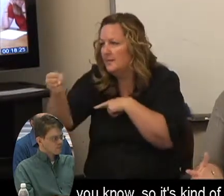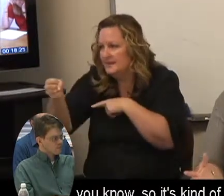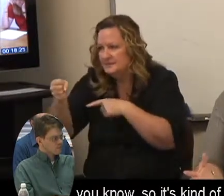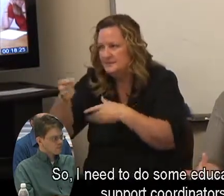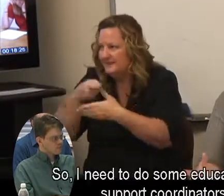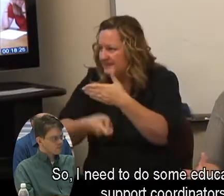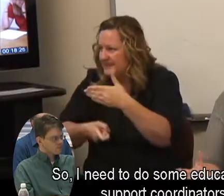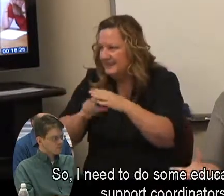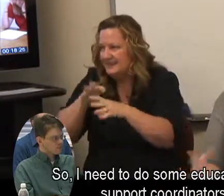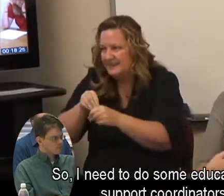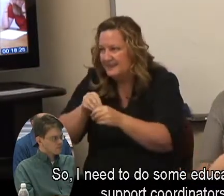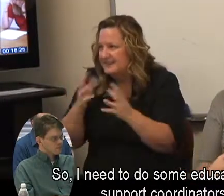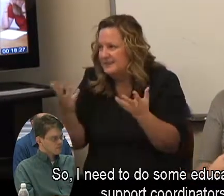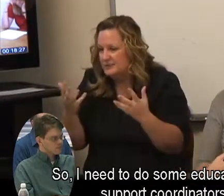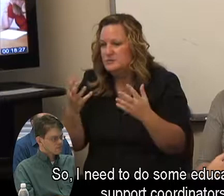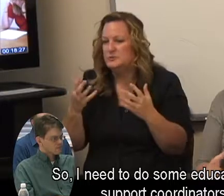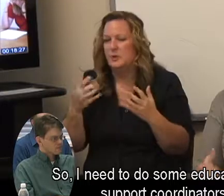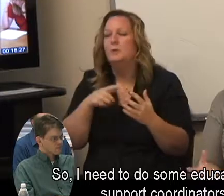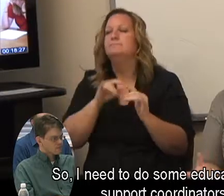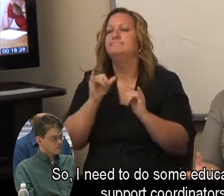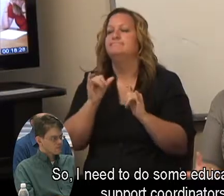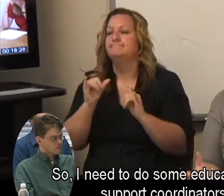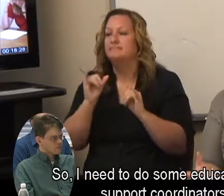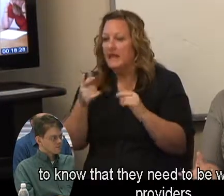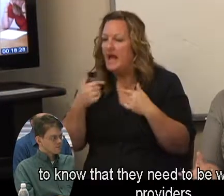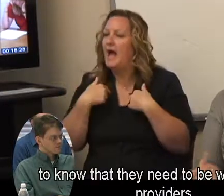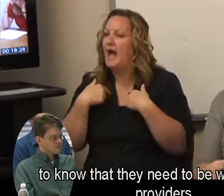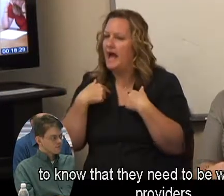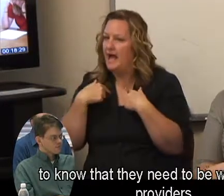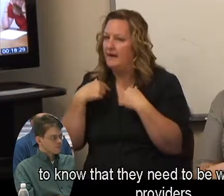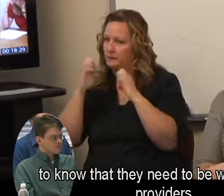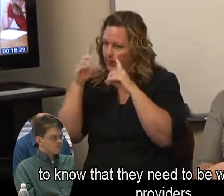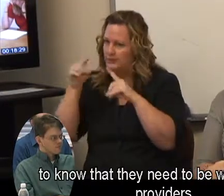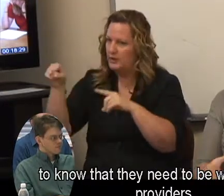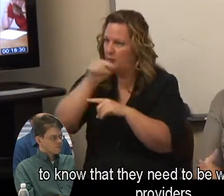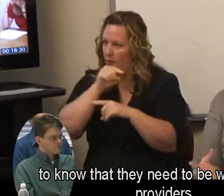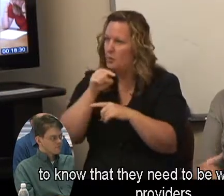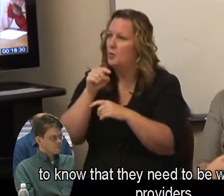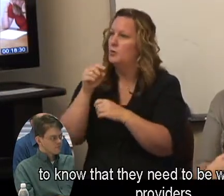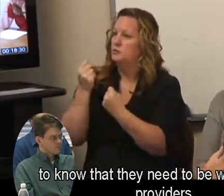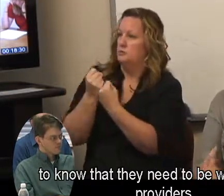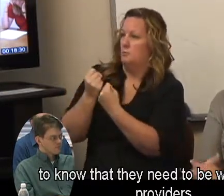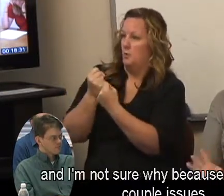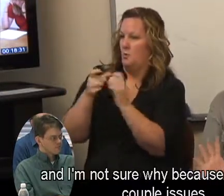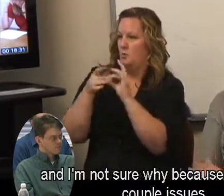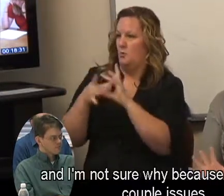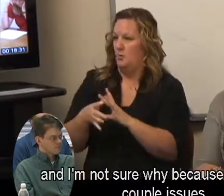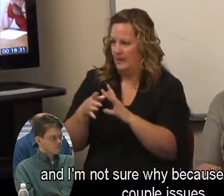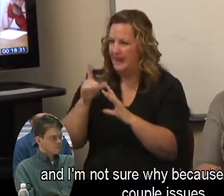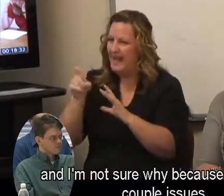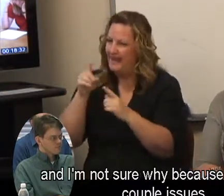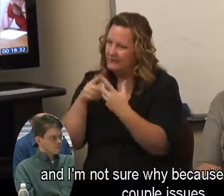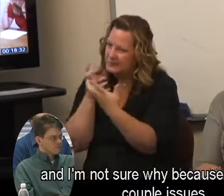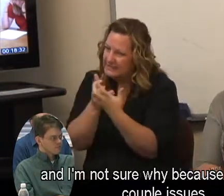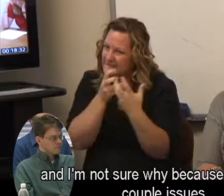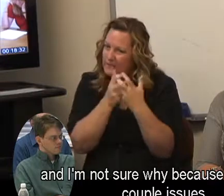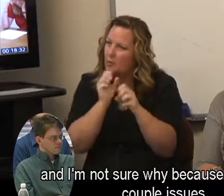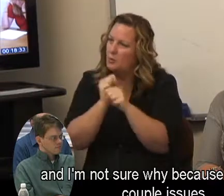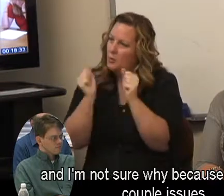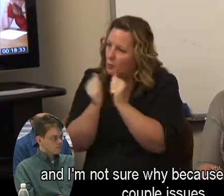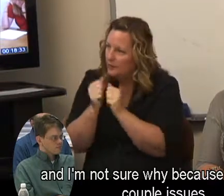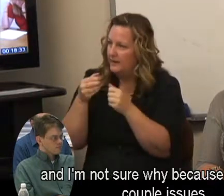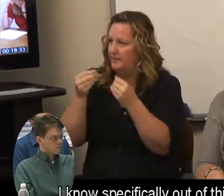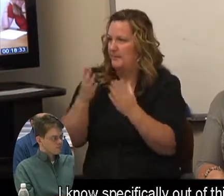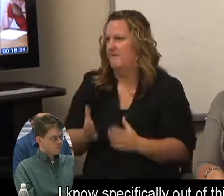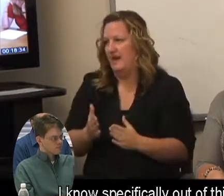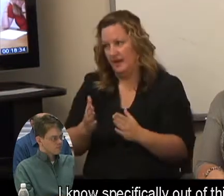of just, and so I need to do some education with support coordinators, too, that they need to be working with providers. And I'm not sure why that, because it's been a couple